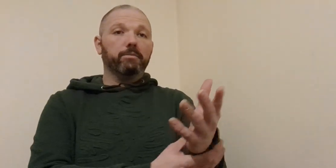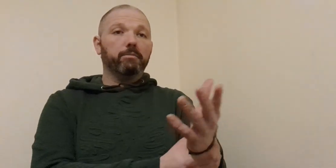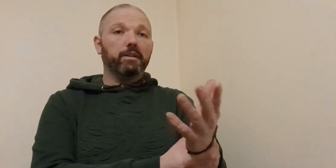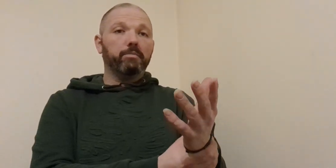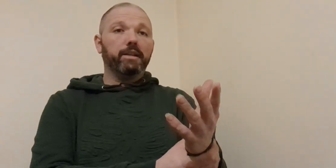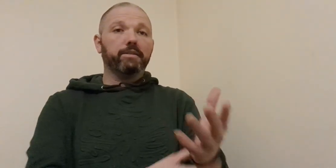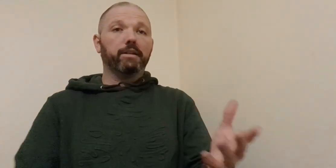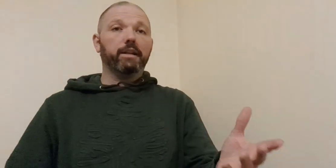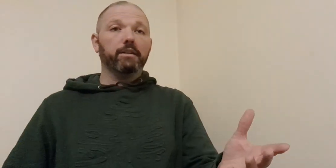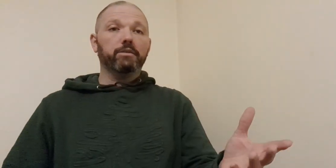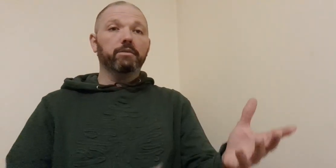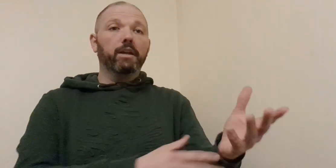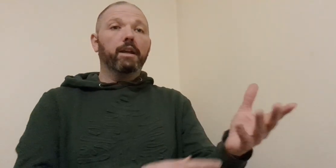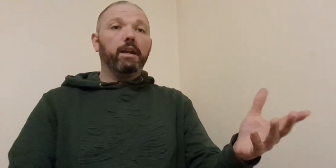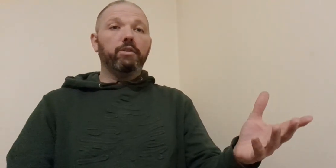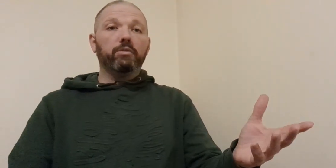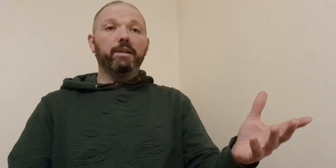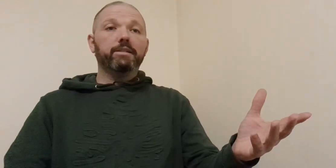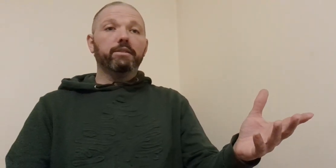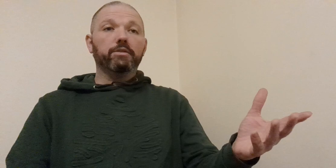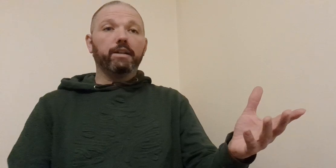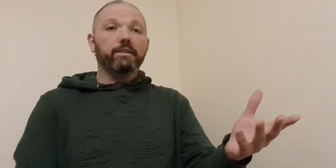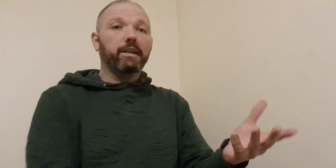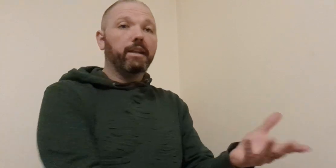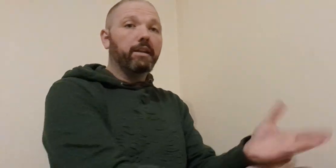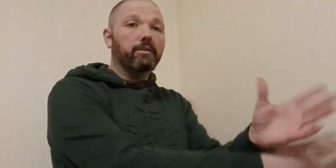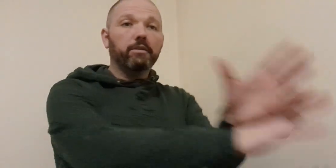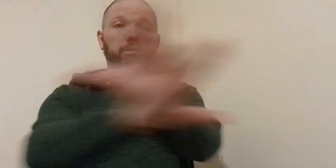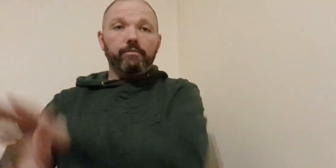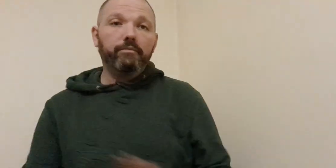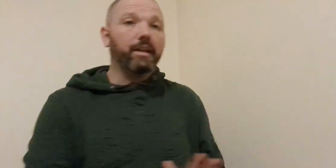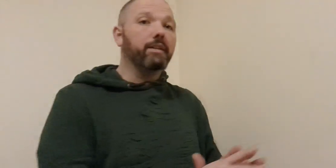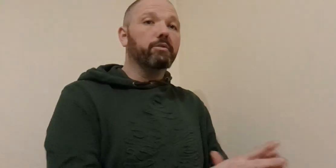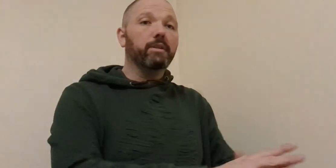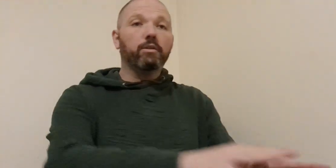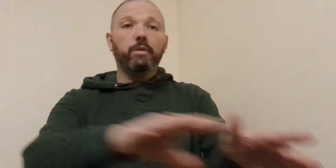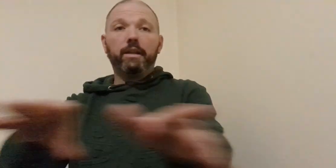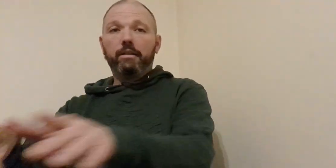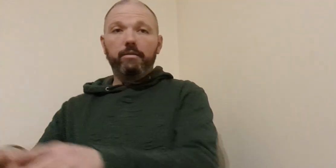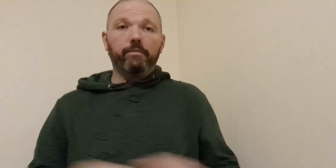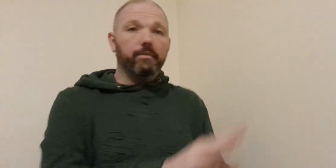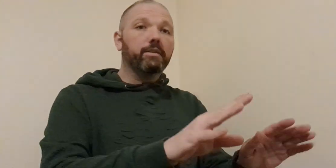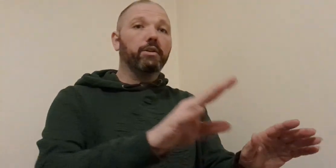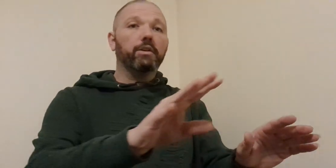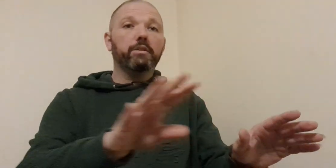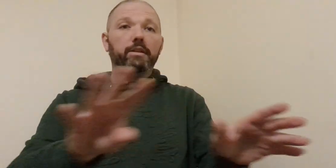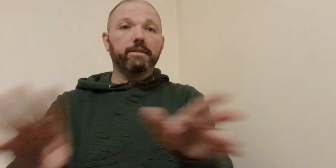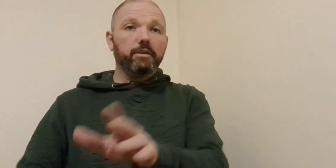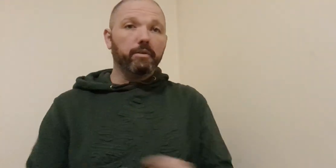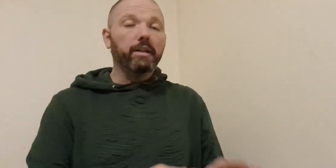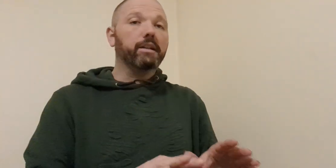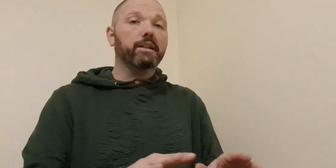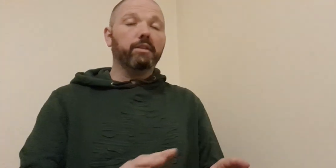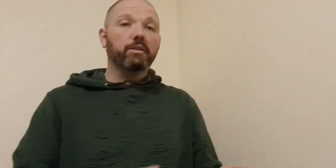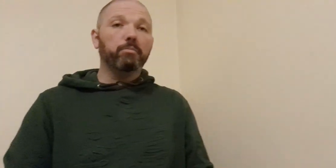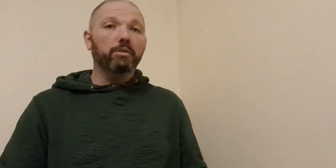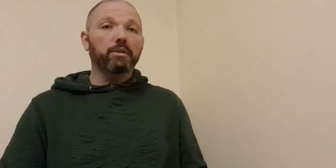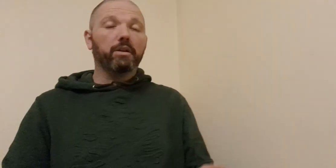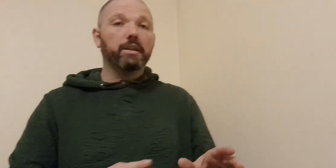someone might have placed their hand on you and you're basically just kind of taking it under and doing a quick turn let's like and kind of like a pull or